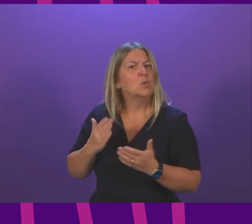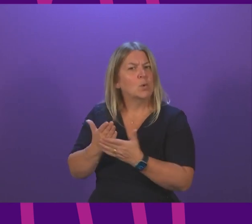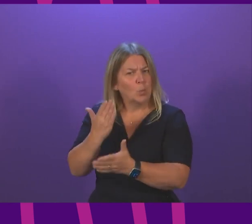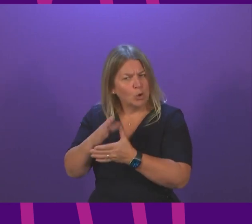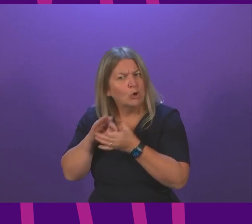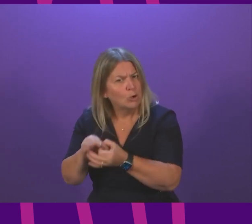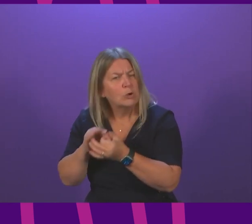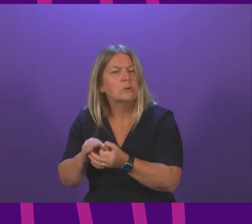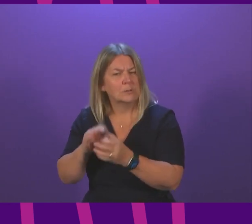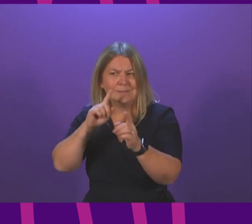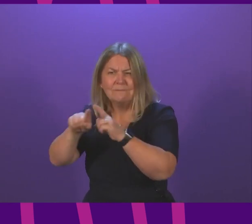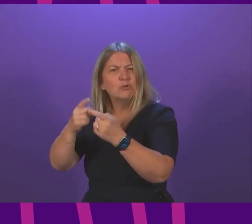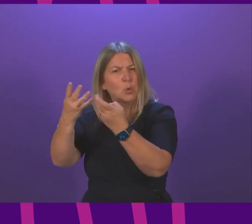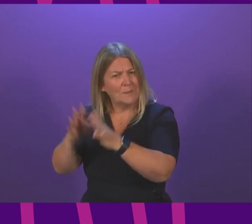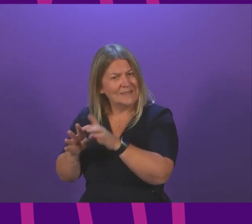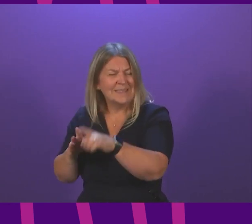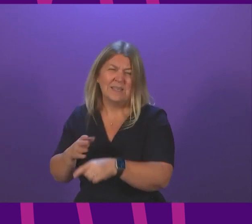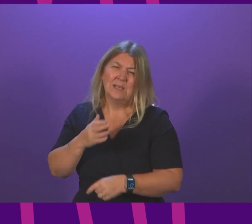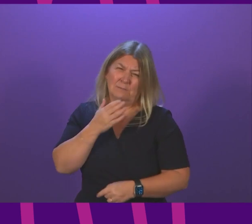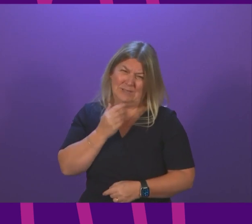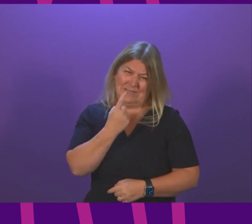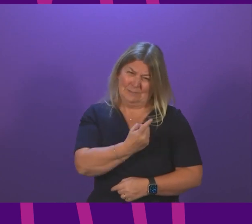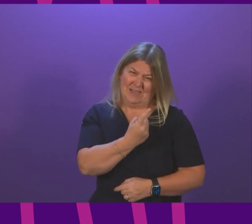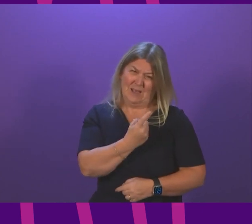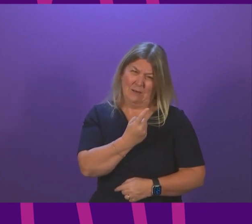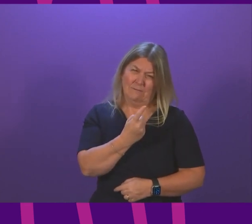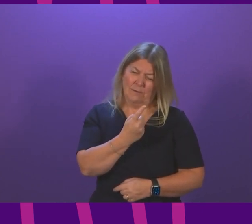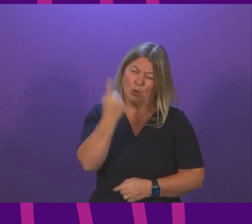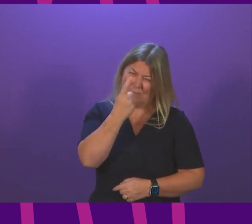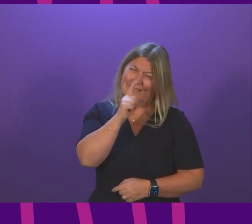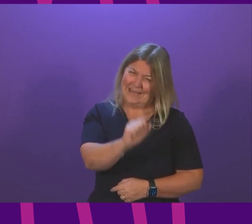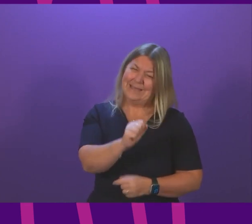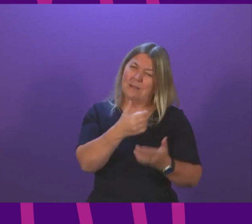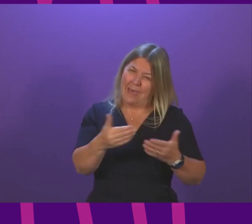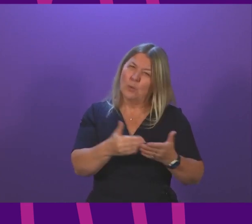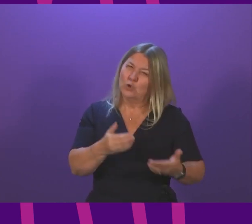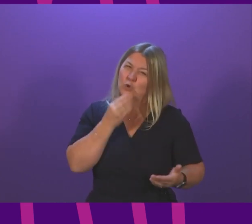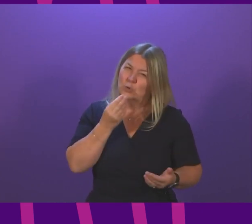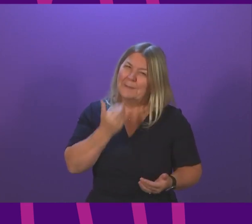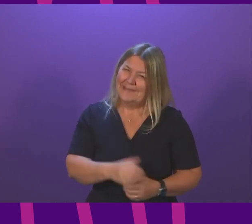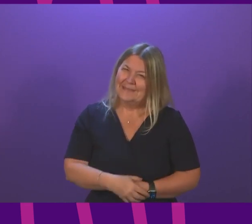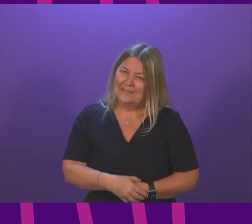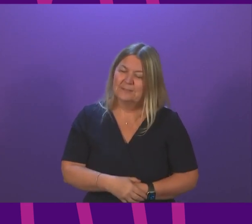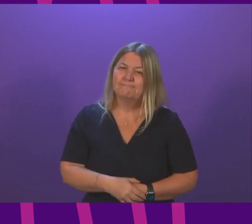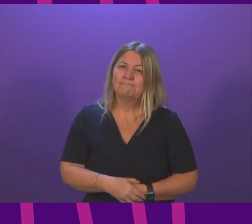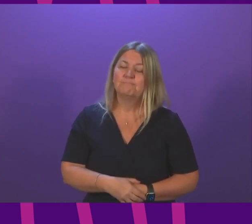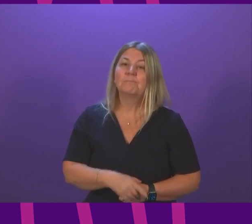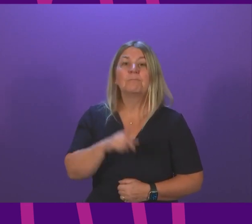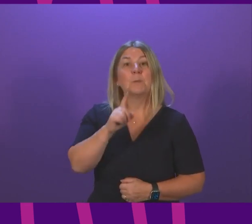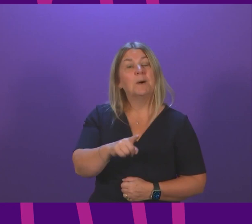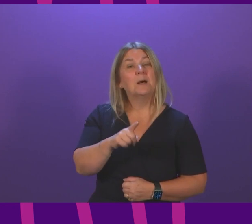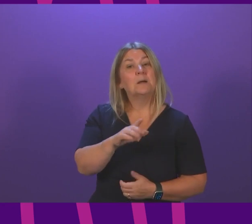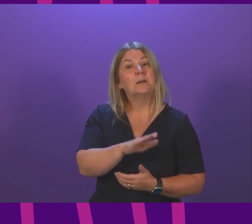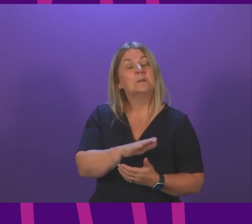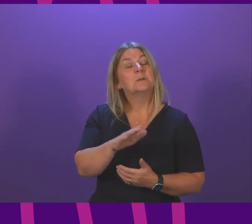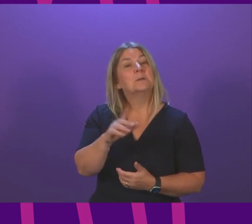in committee and perhaps he would use this time to reflect on the use of inflammatory language but that brings me to someone who should know